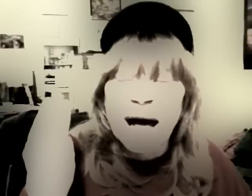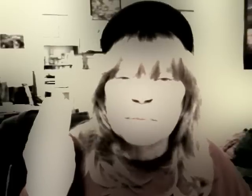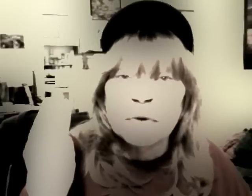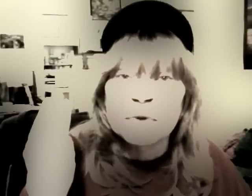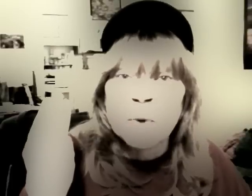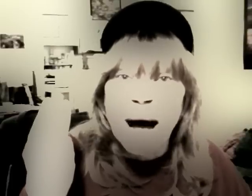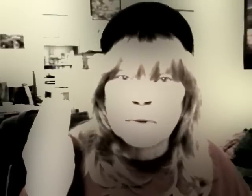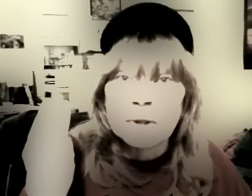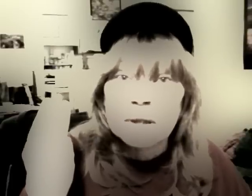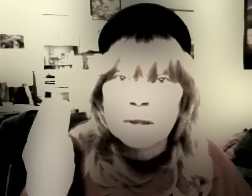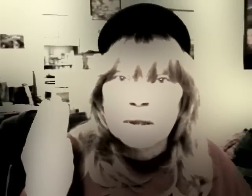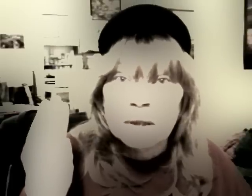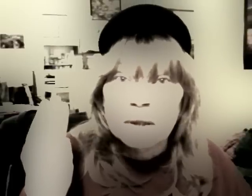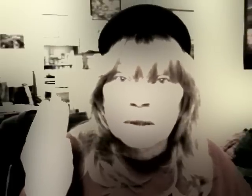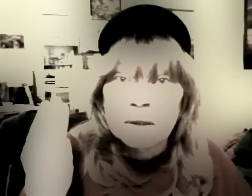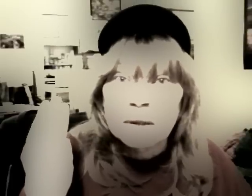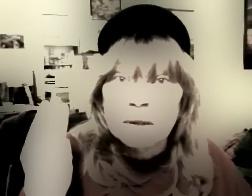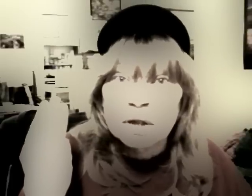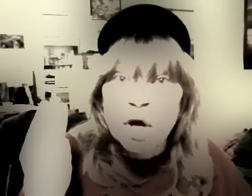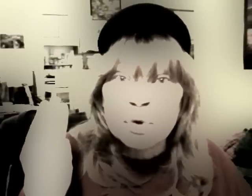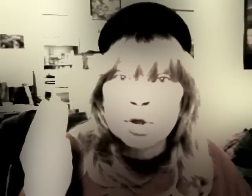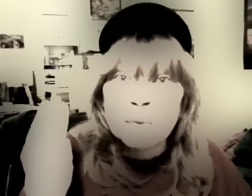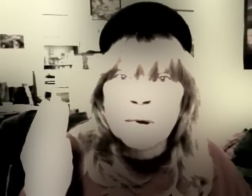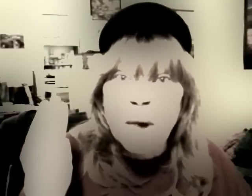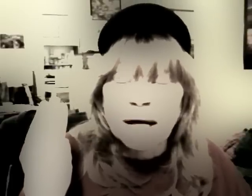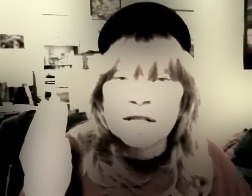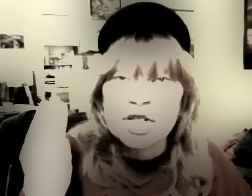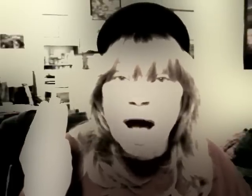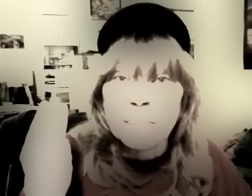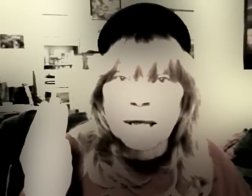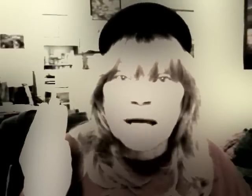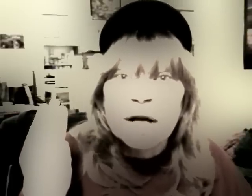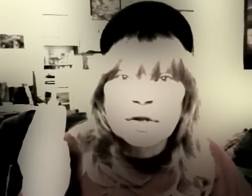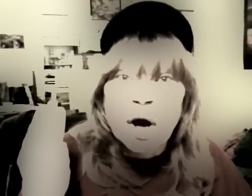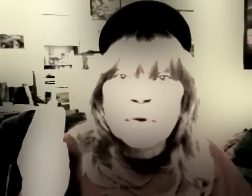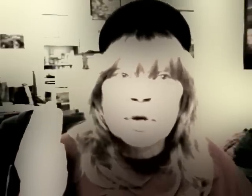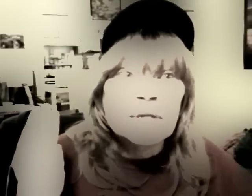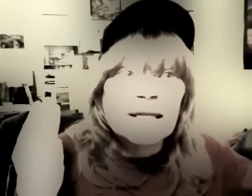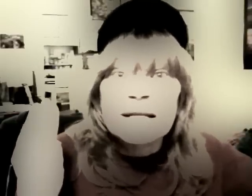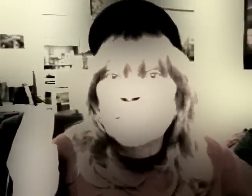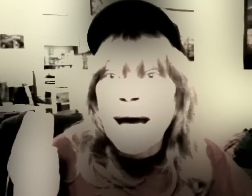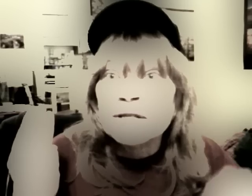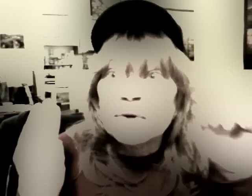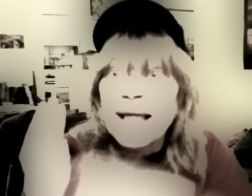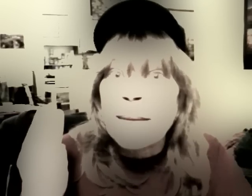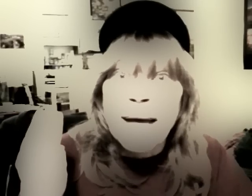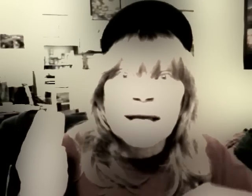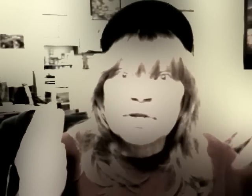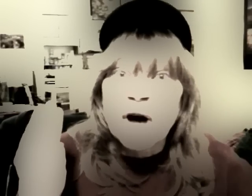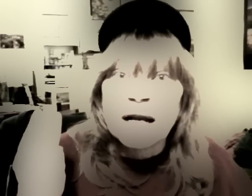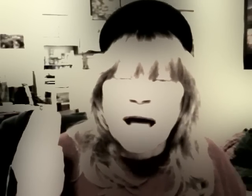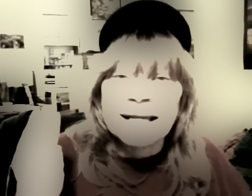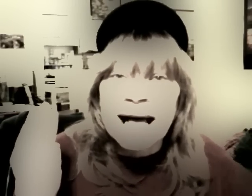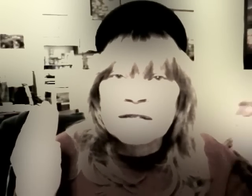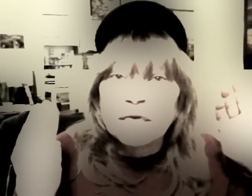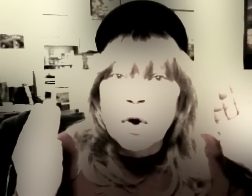moves you out. No supermarket shopping, no using this pastor and that pastor online. That's for